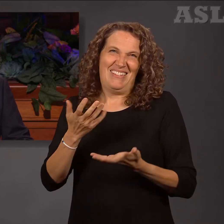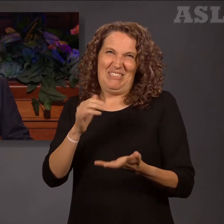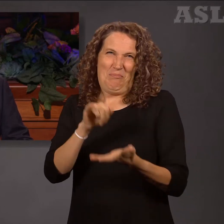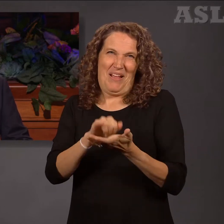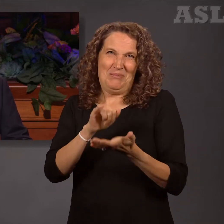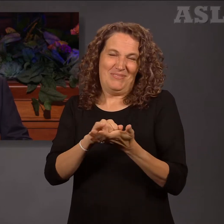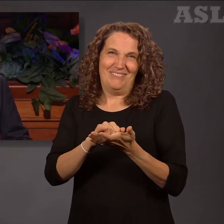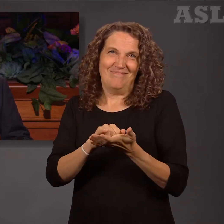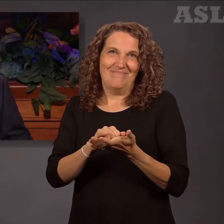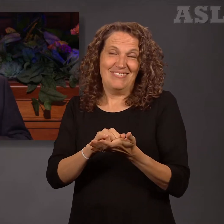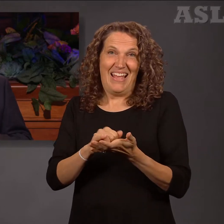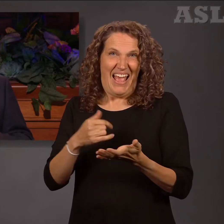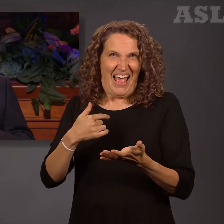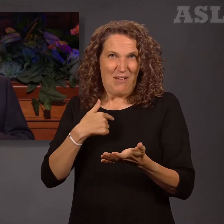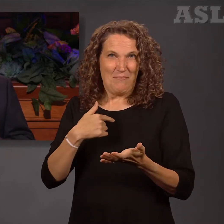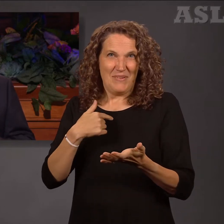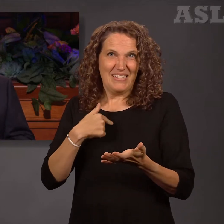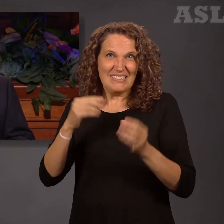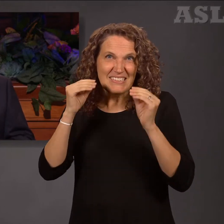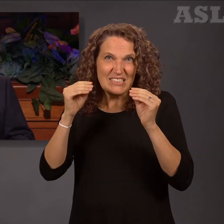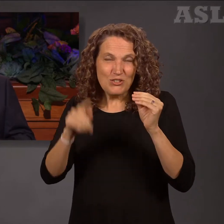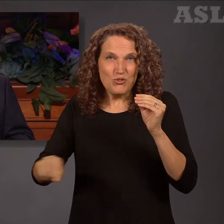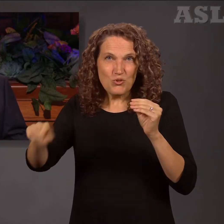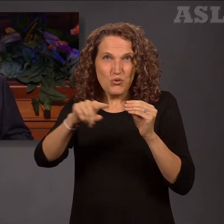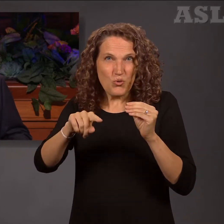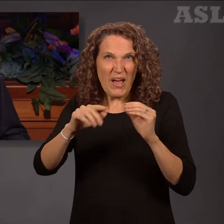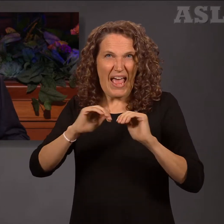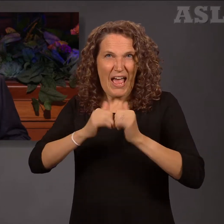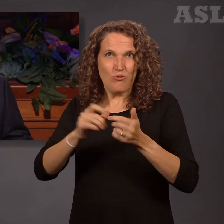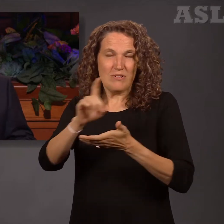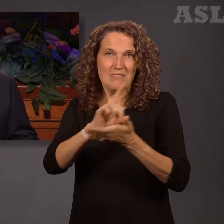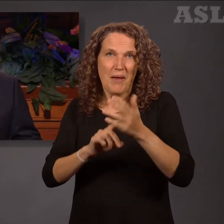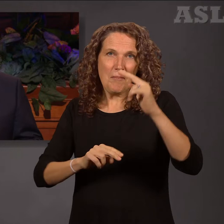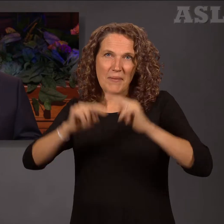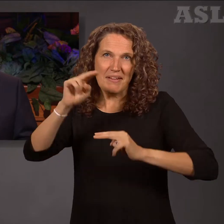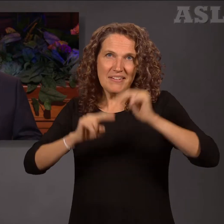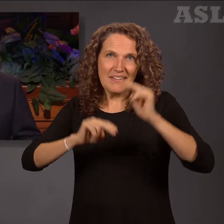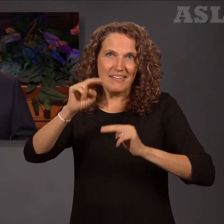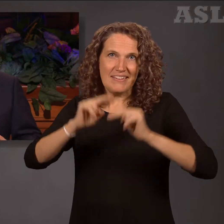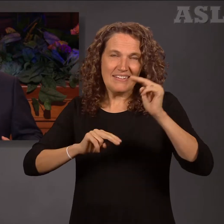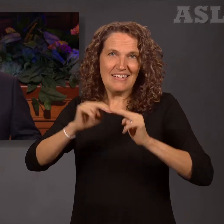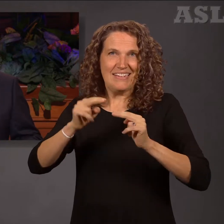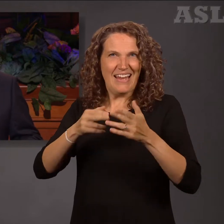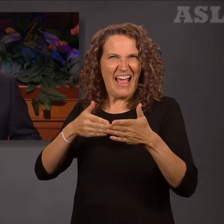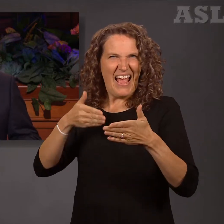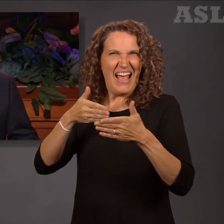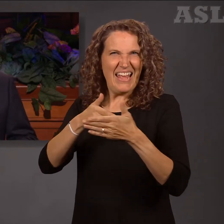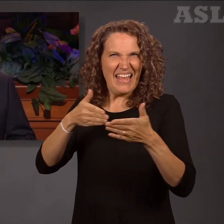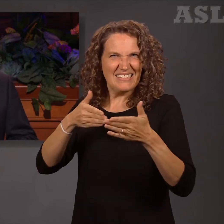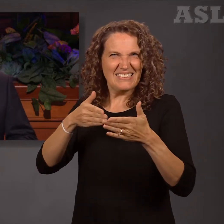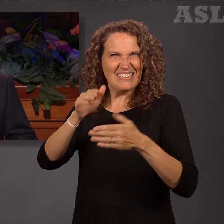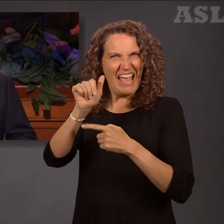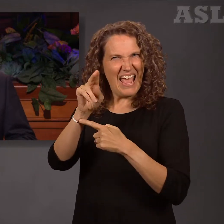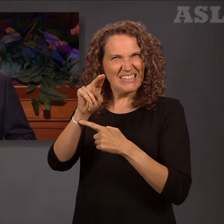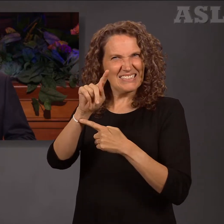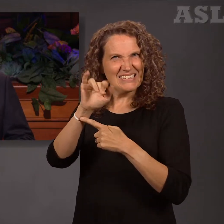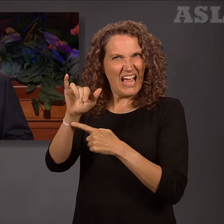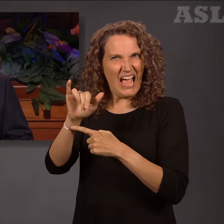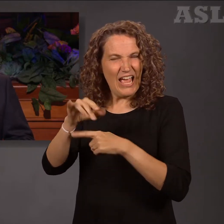for I cannot teach you how to design a building that is against, that is anti- that is